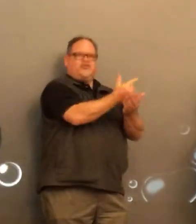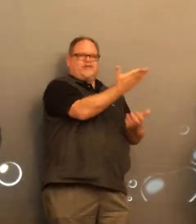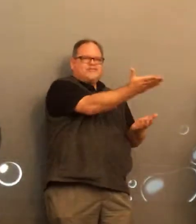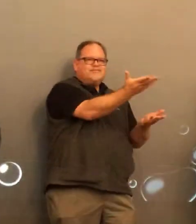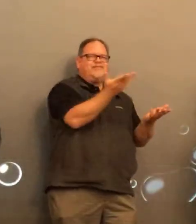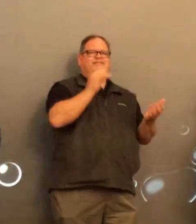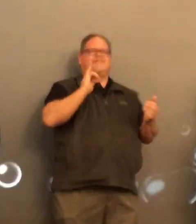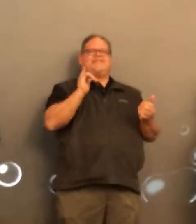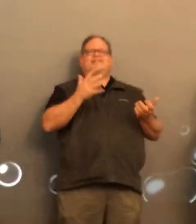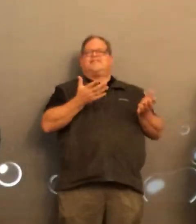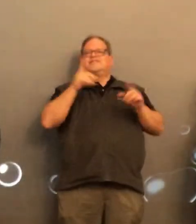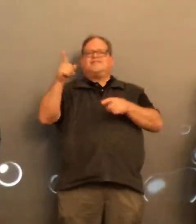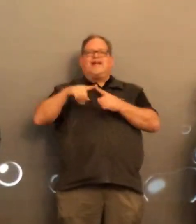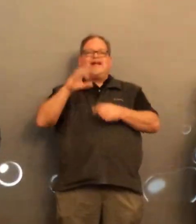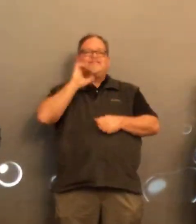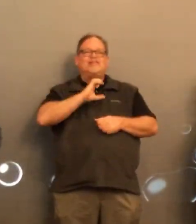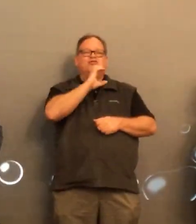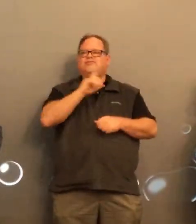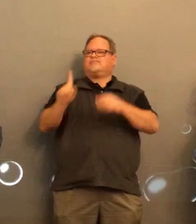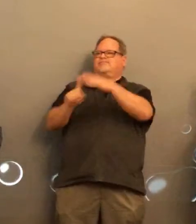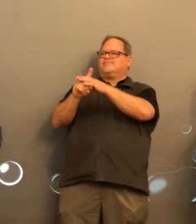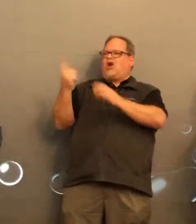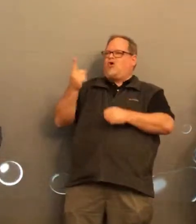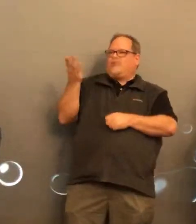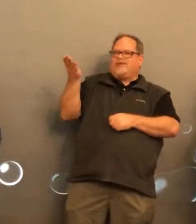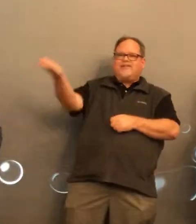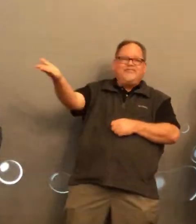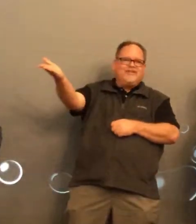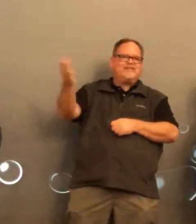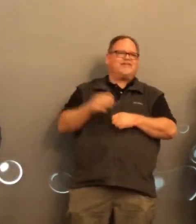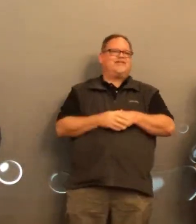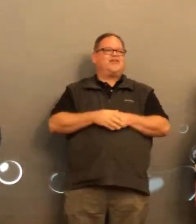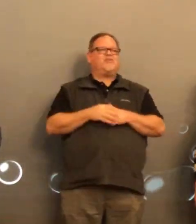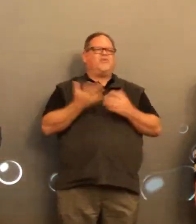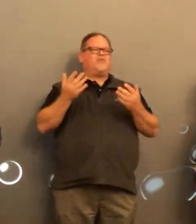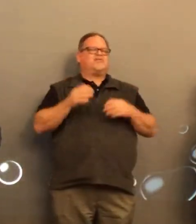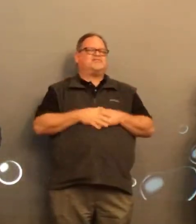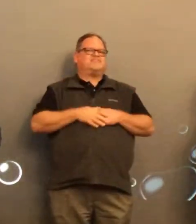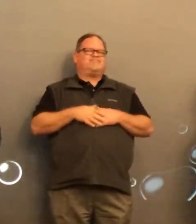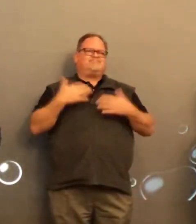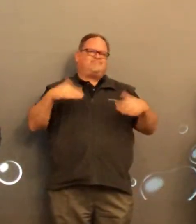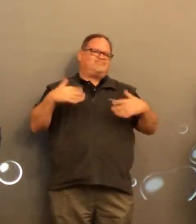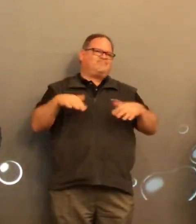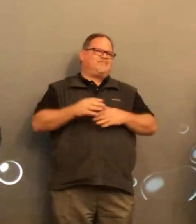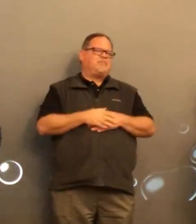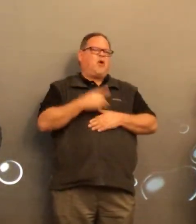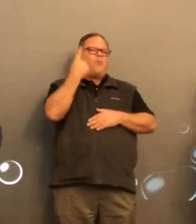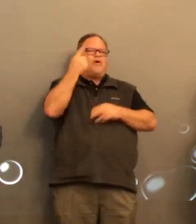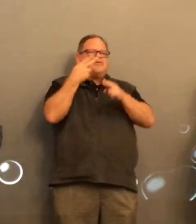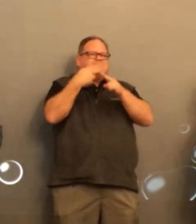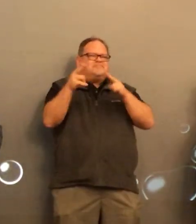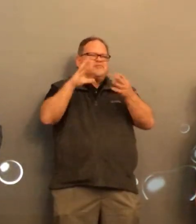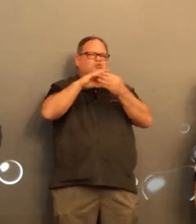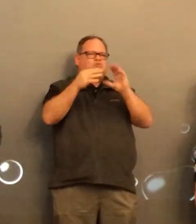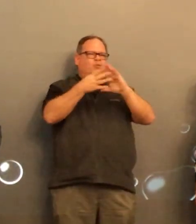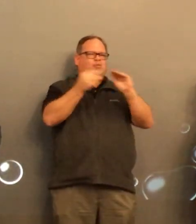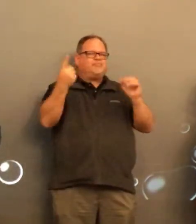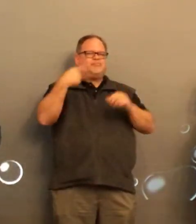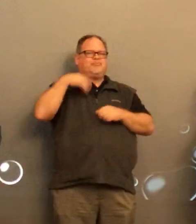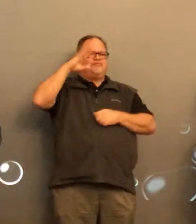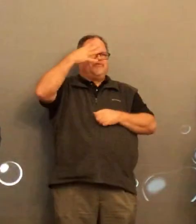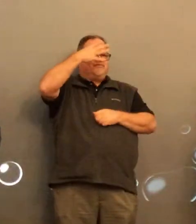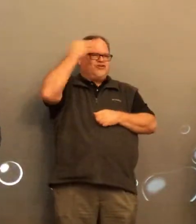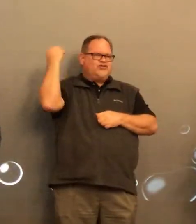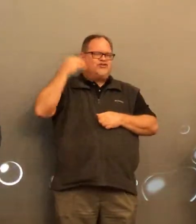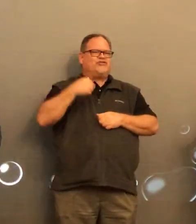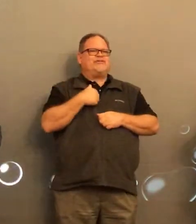magically appear i mean you could guarantee that he would be anywhere and everywhere at all times cafeteria if you're there he's there just